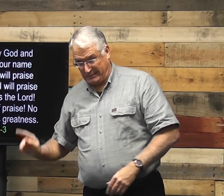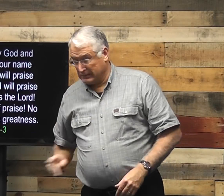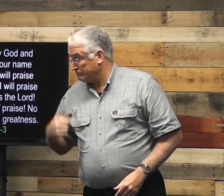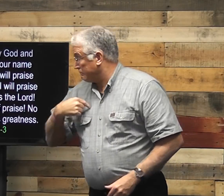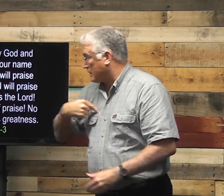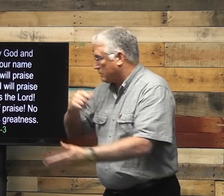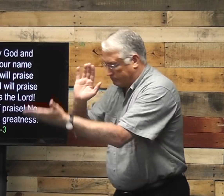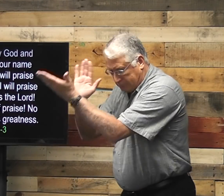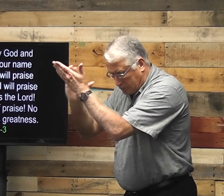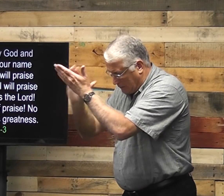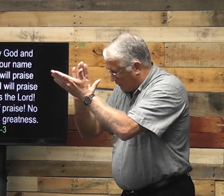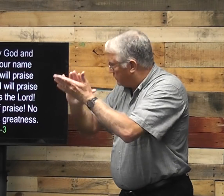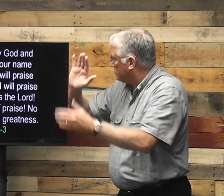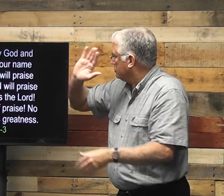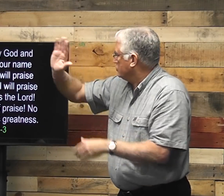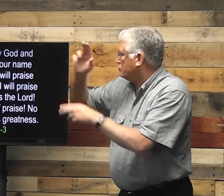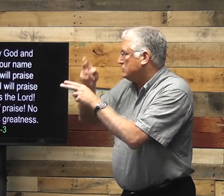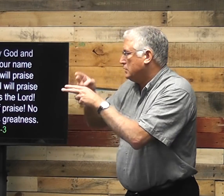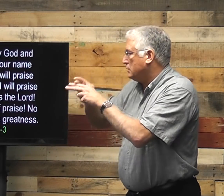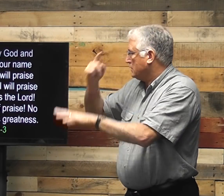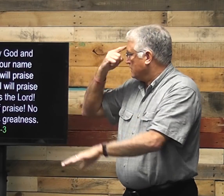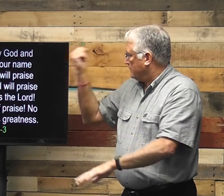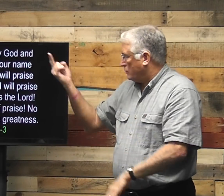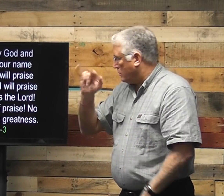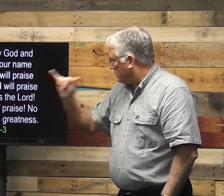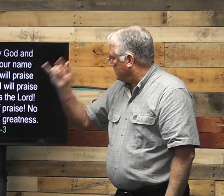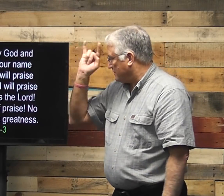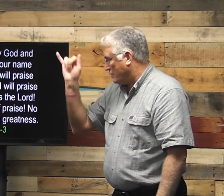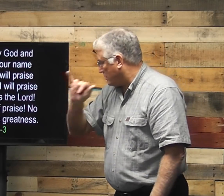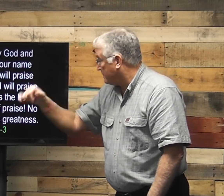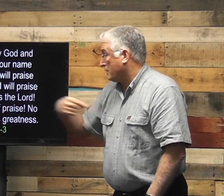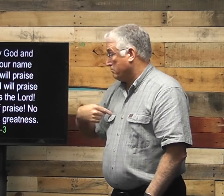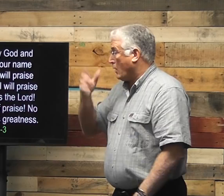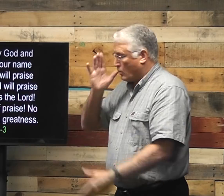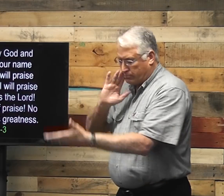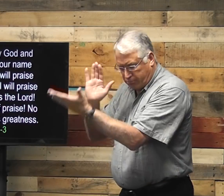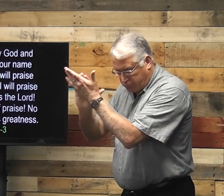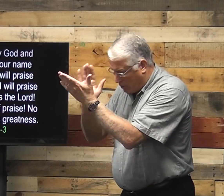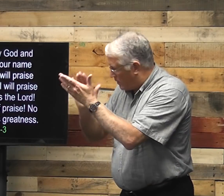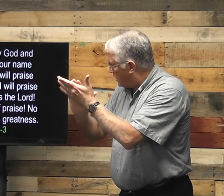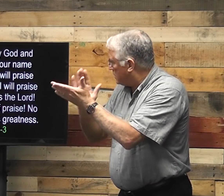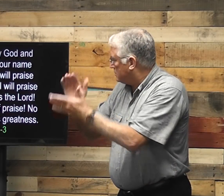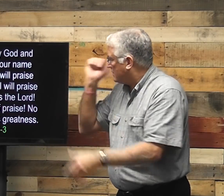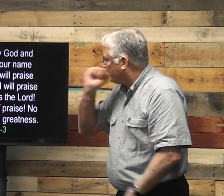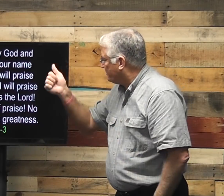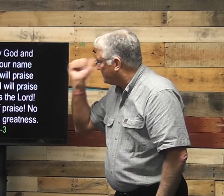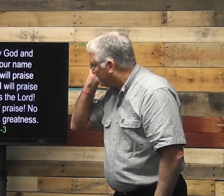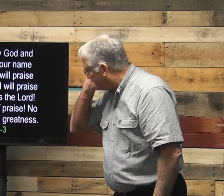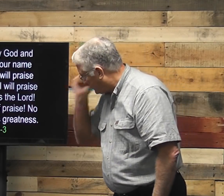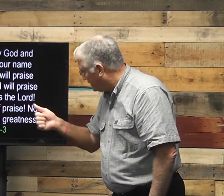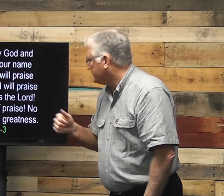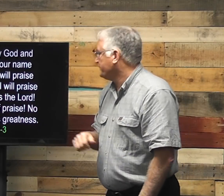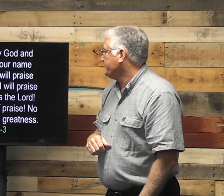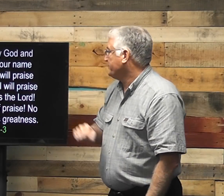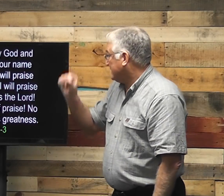and King. I praise your name forever and ever. I will praise you every day.